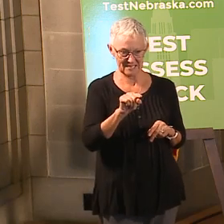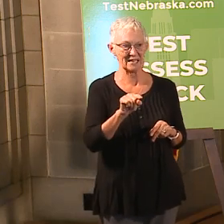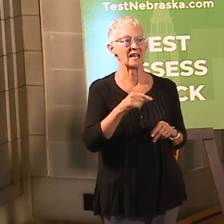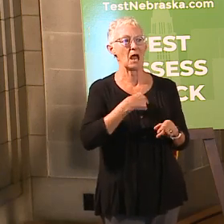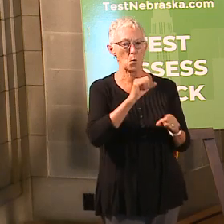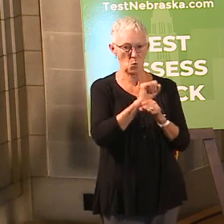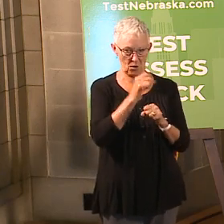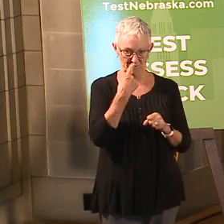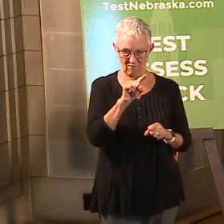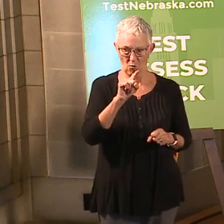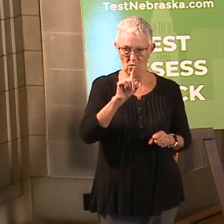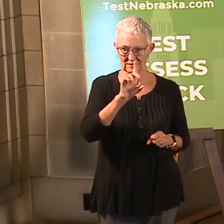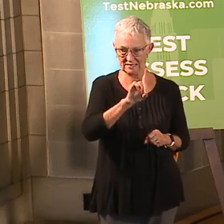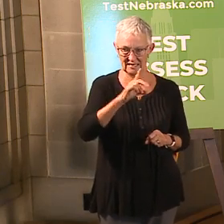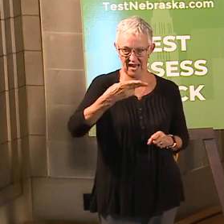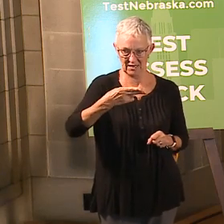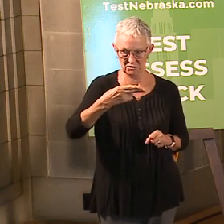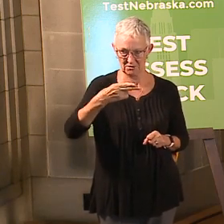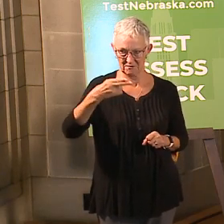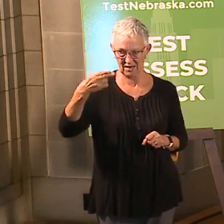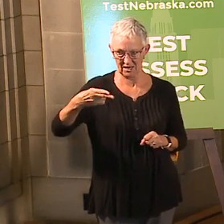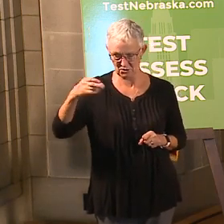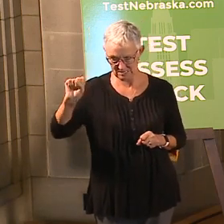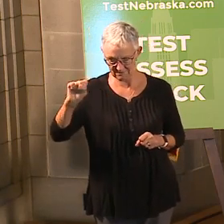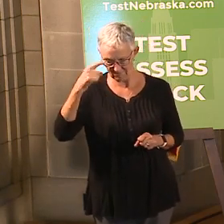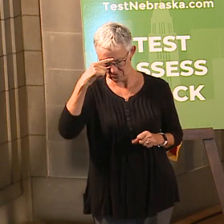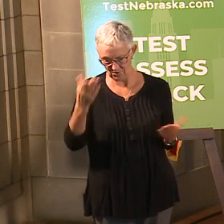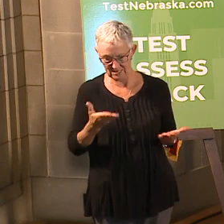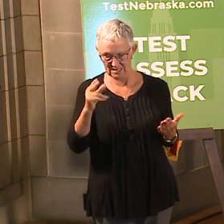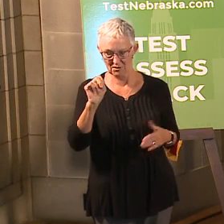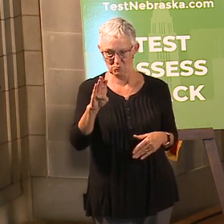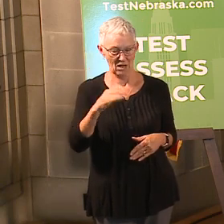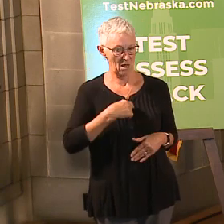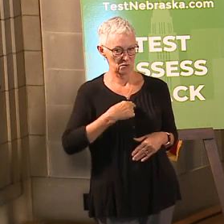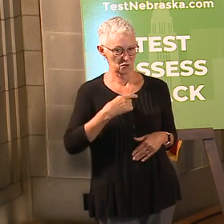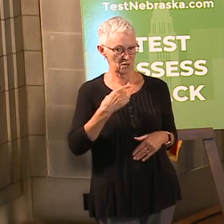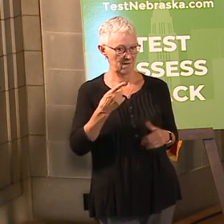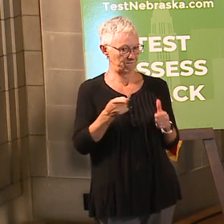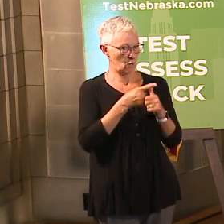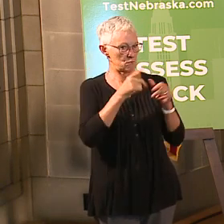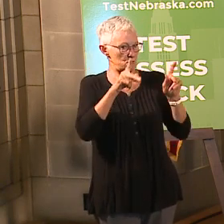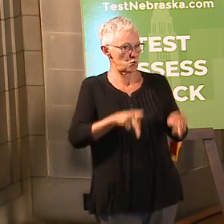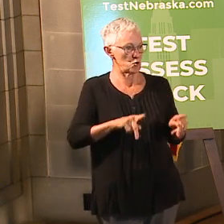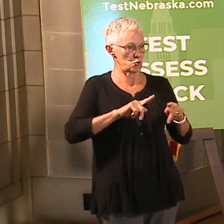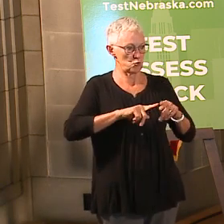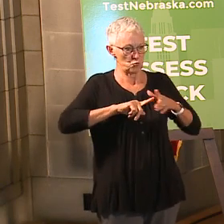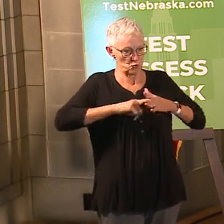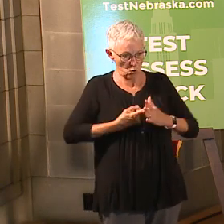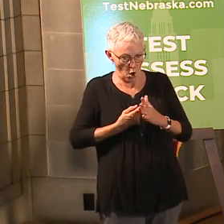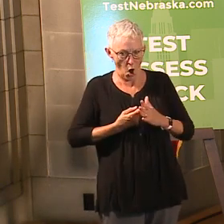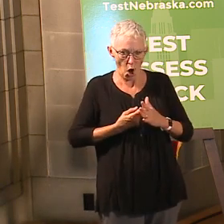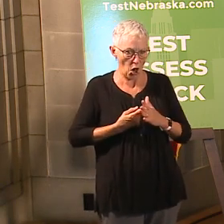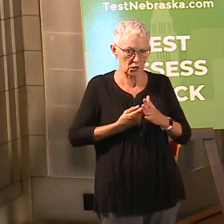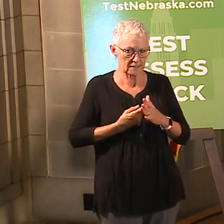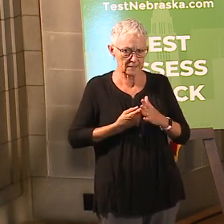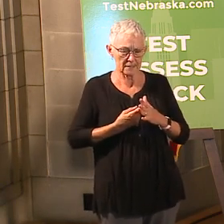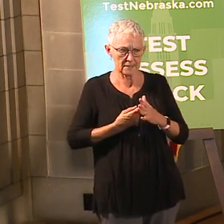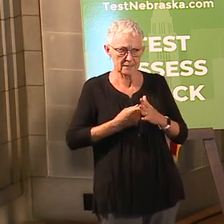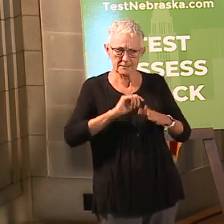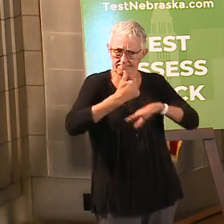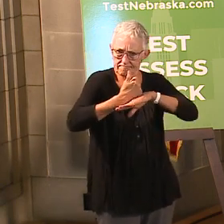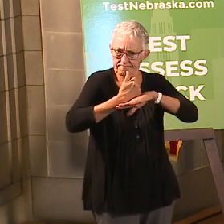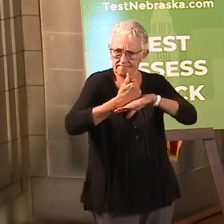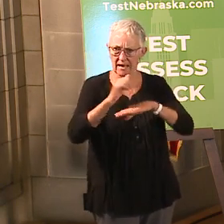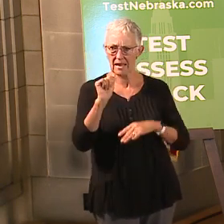and Human Services for Nebraska. I was one of the first people to start and run with the Accommodations Project,